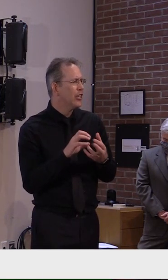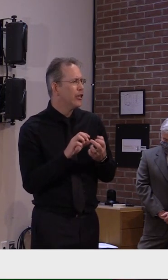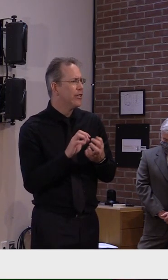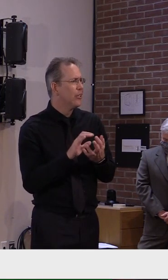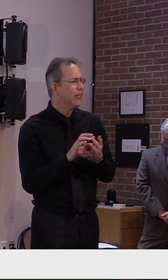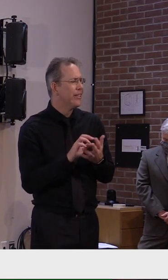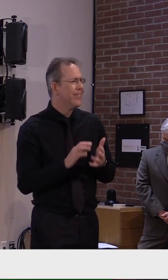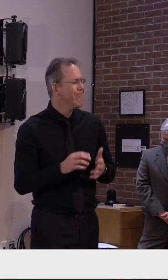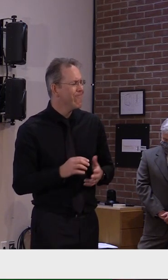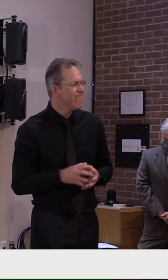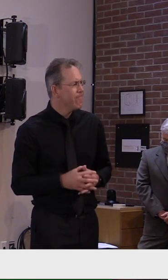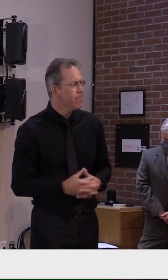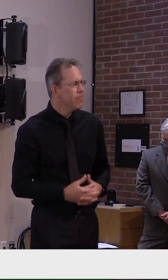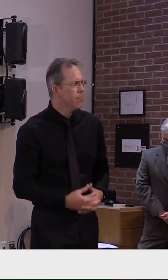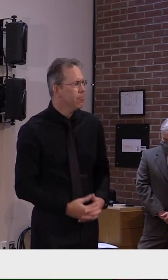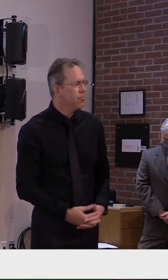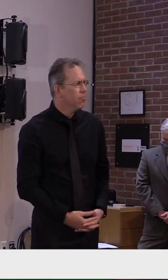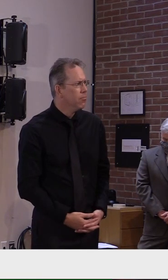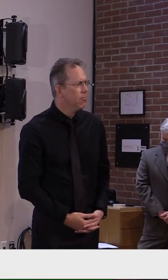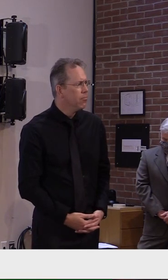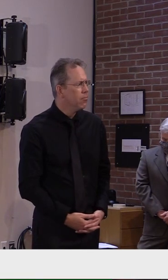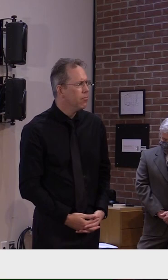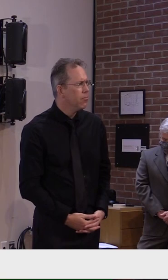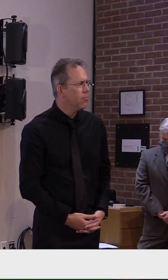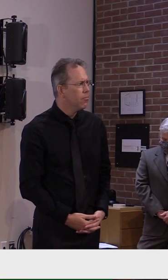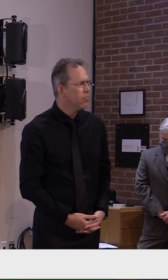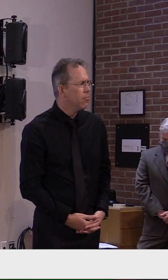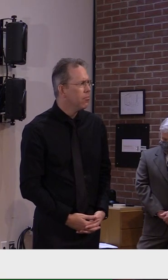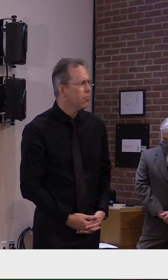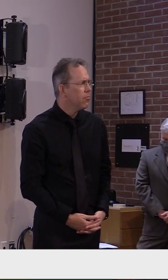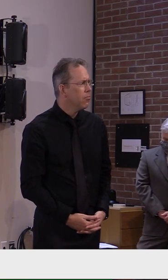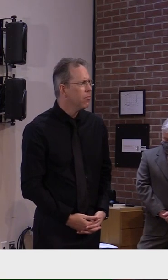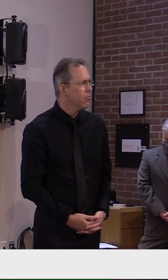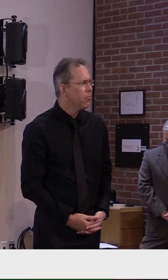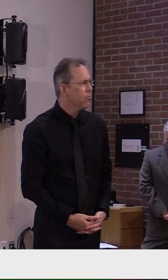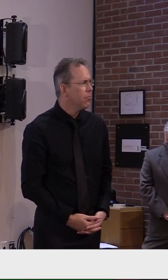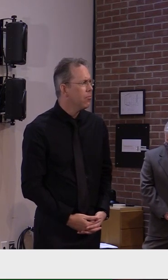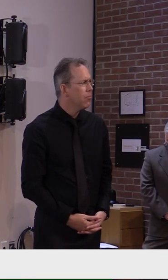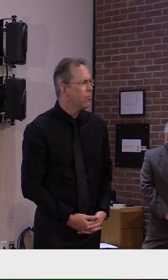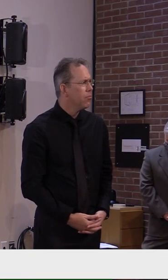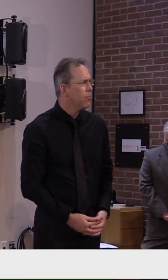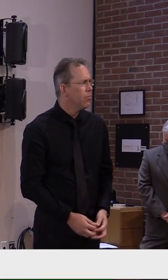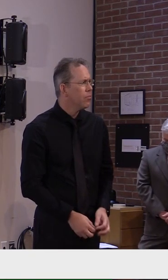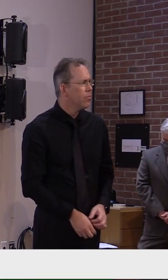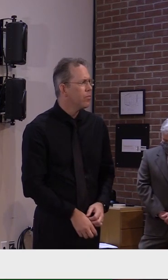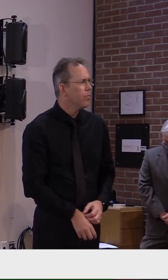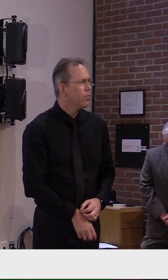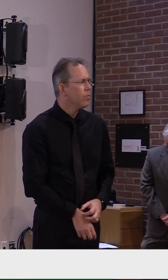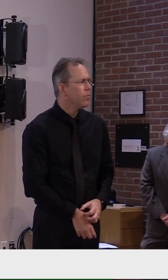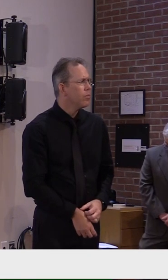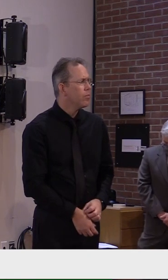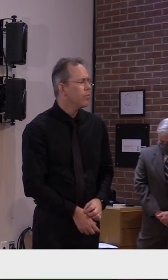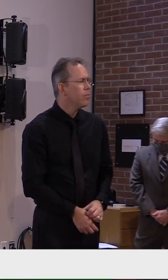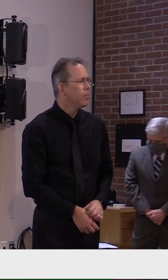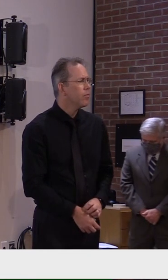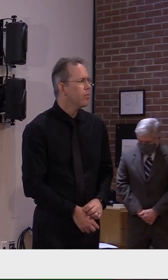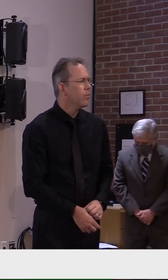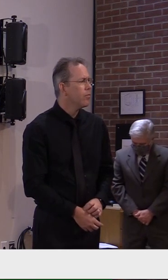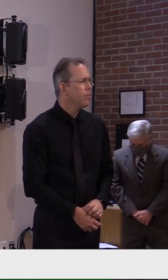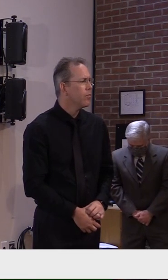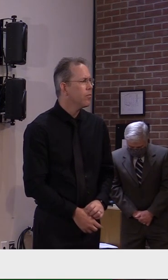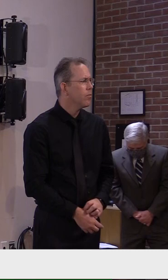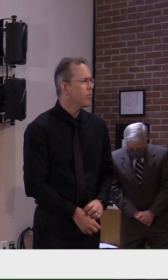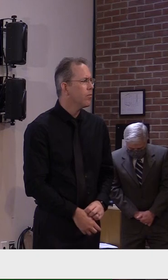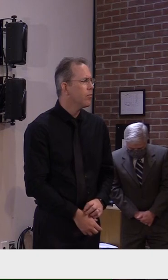reality is it's hard to change people's behavior. From Thanksgiving through the holidays, these inter-Christmas,